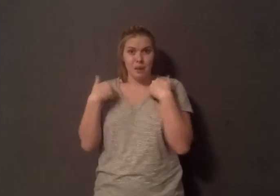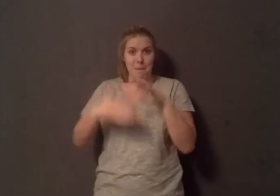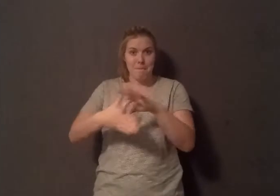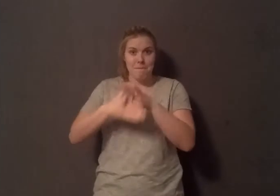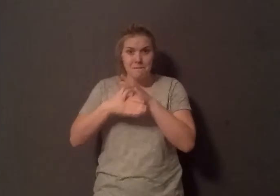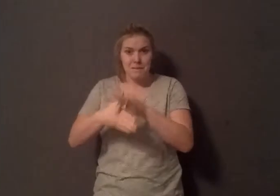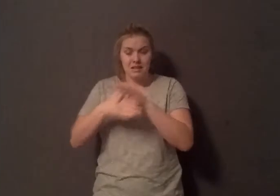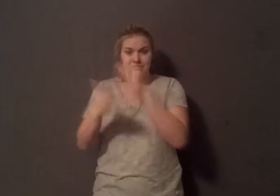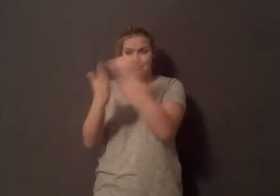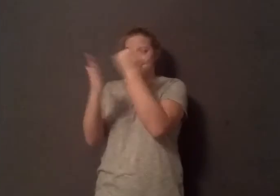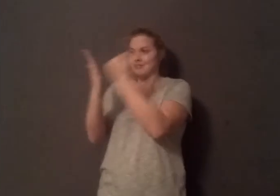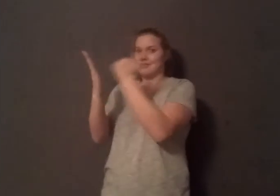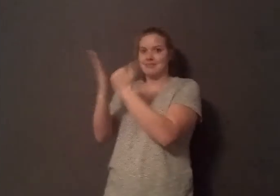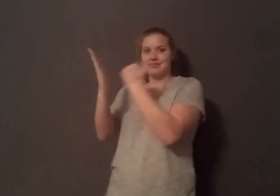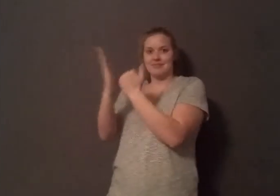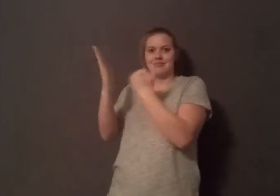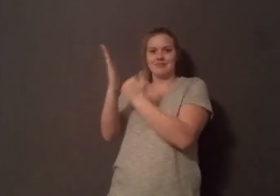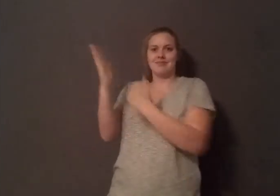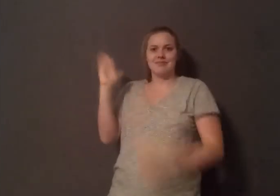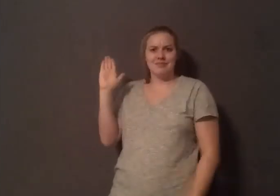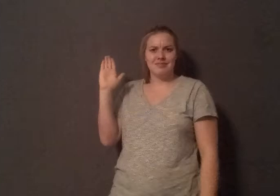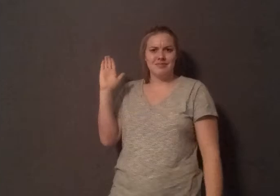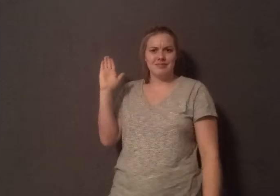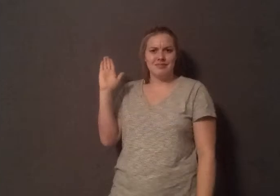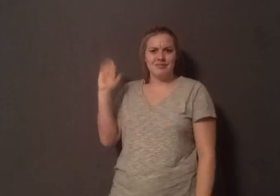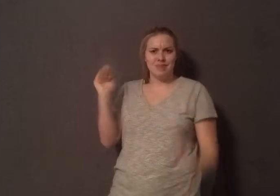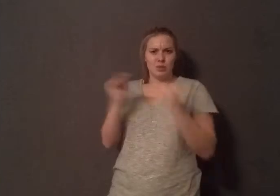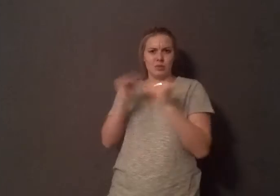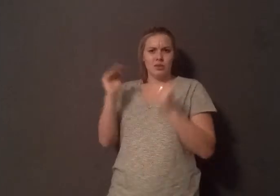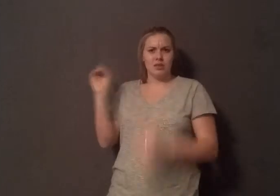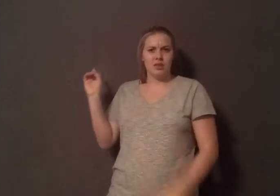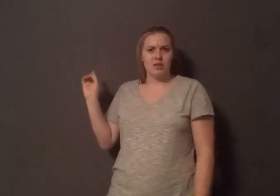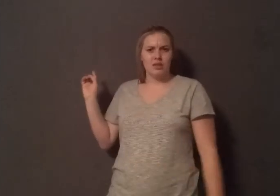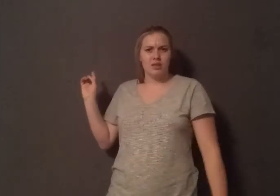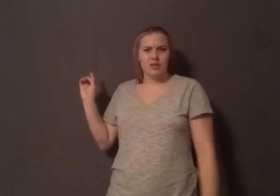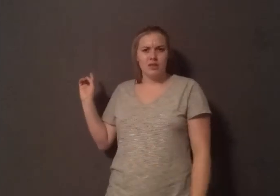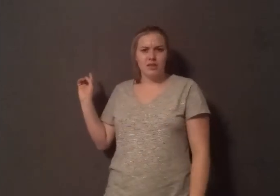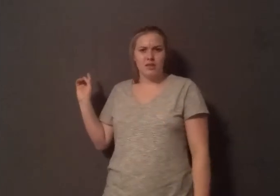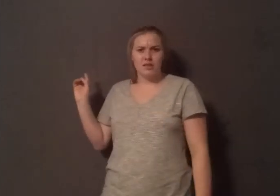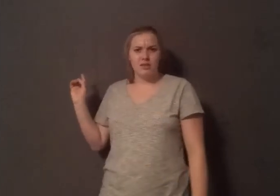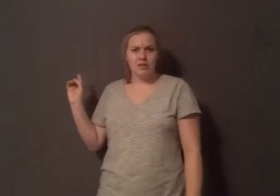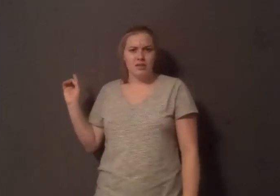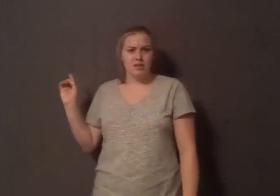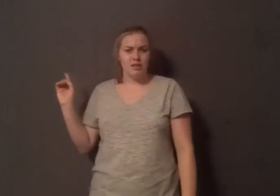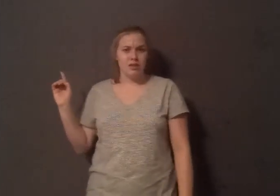the American Cancer Society encouraging eating group one carcinogens on their site. Meatloaf, pork loin, steak